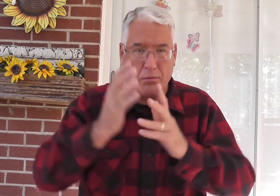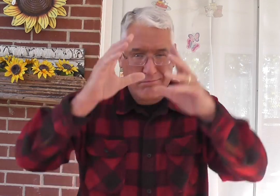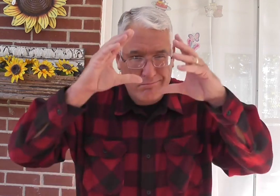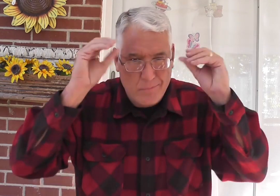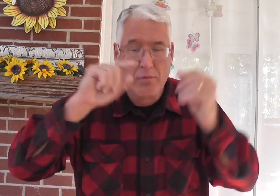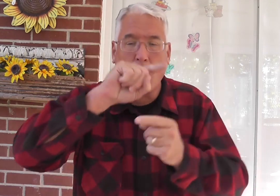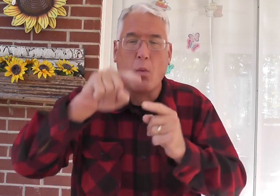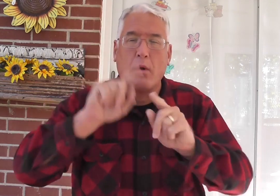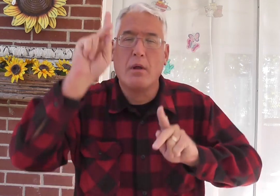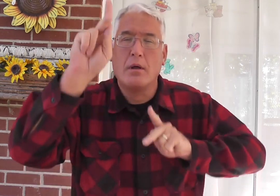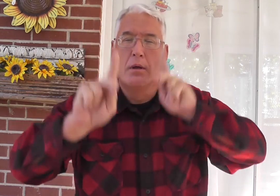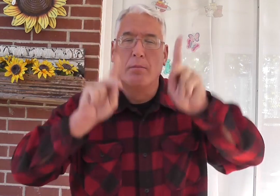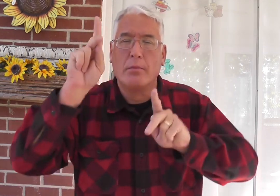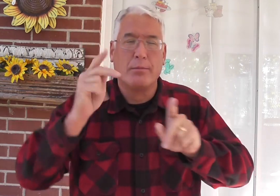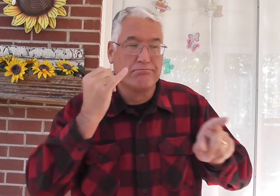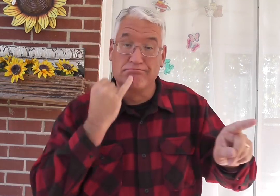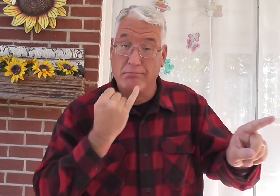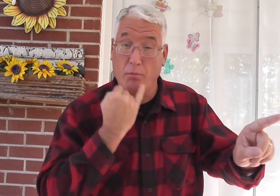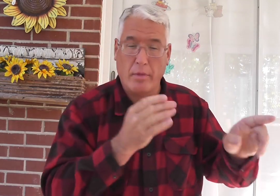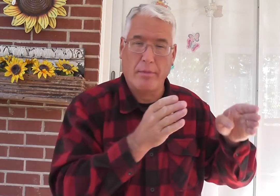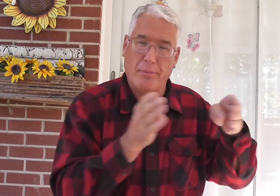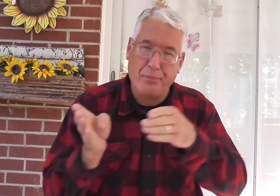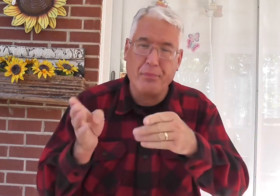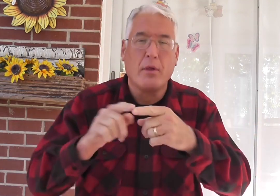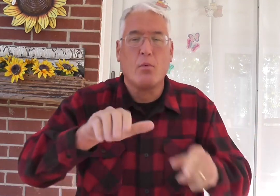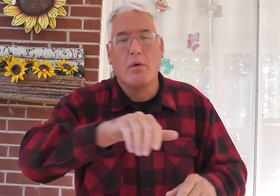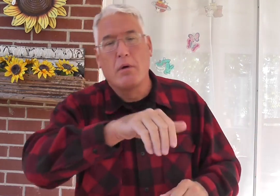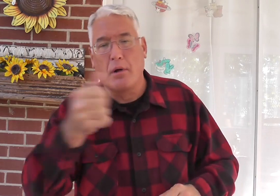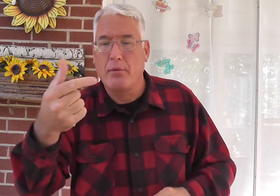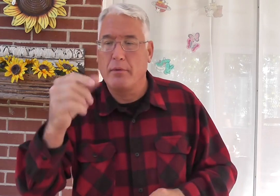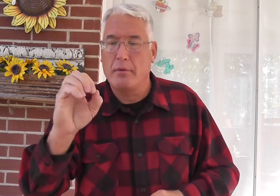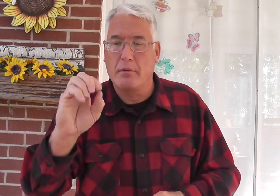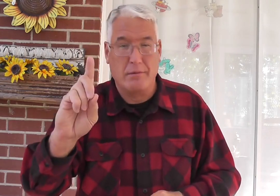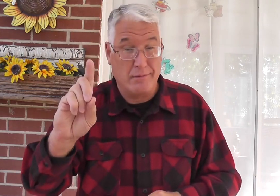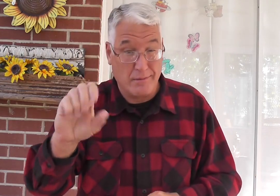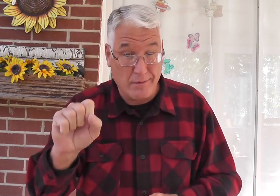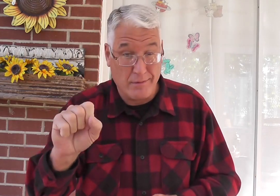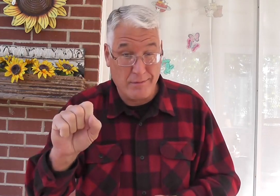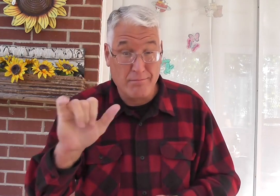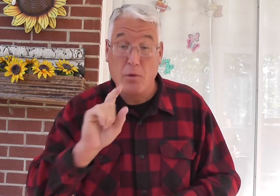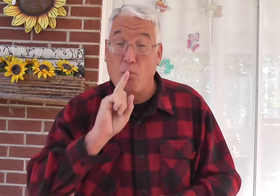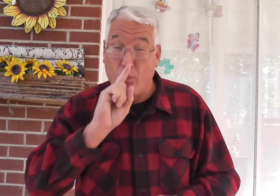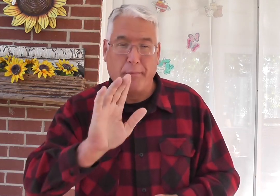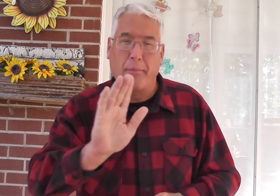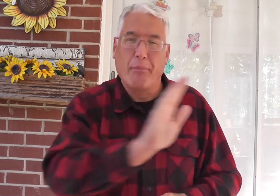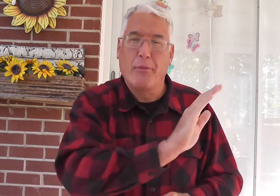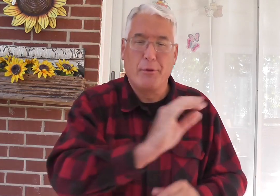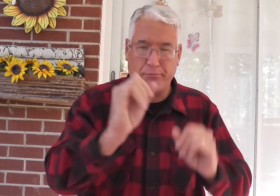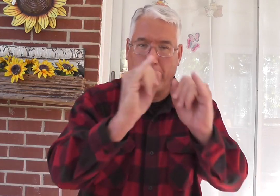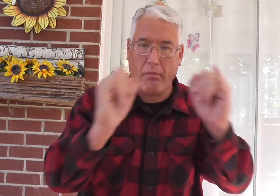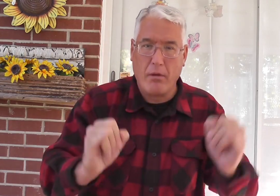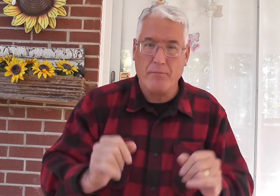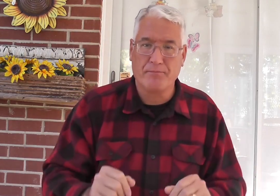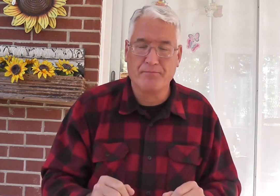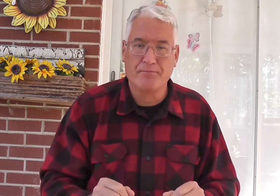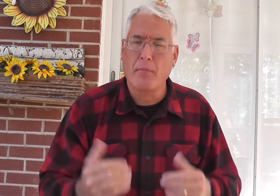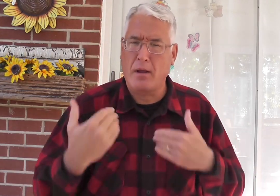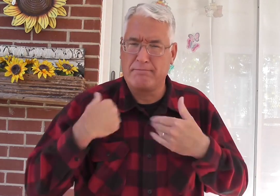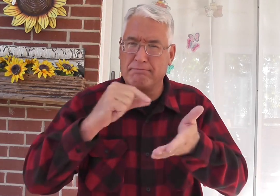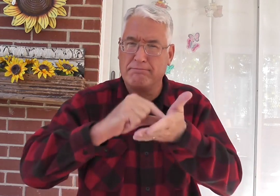God, speaking through Moses to the Israelites, who had turned to other gods. Really, we're talking